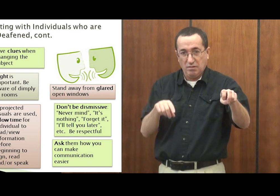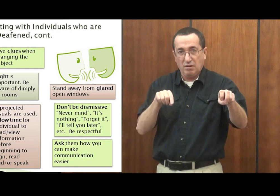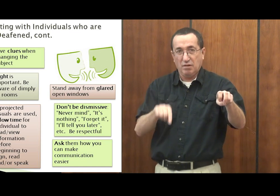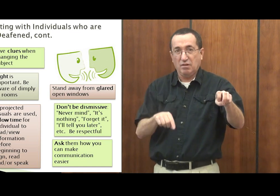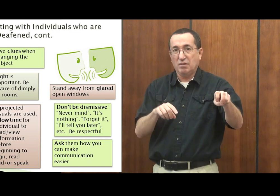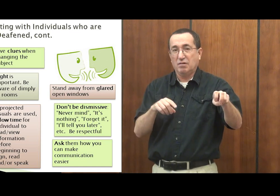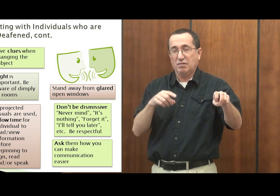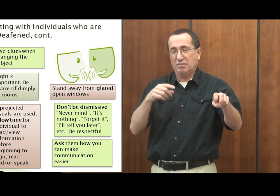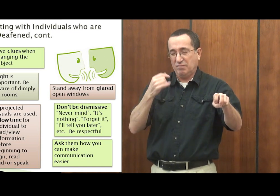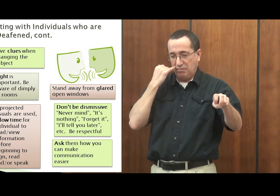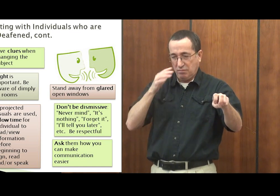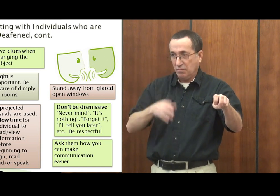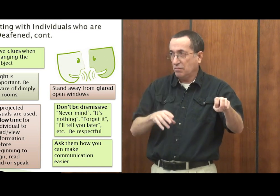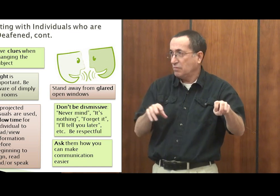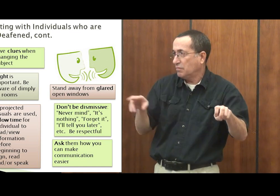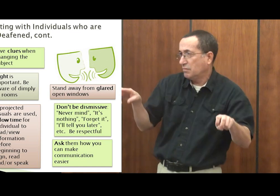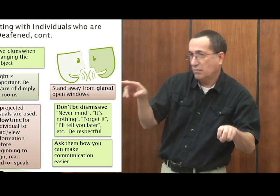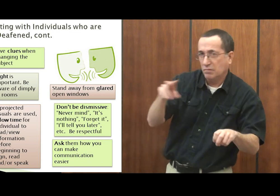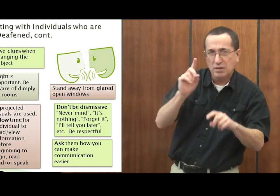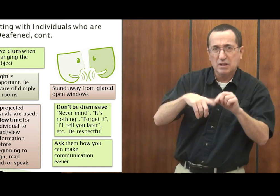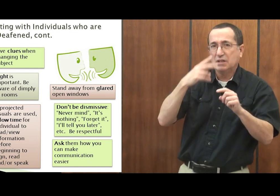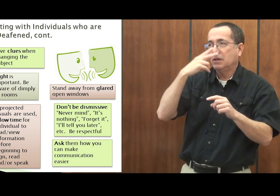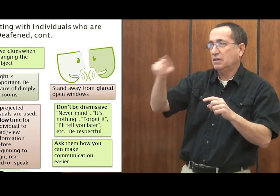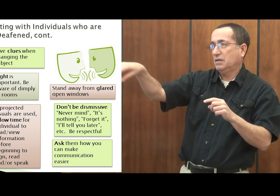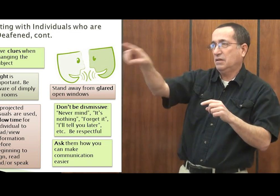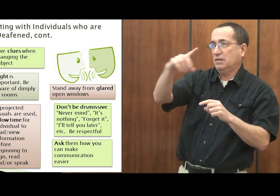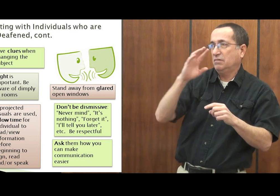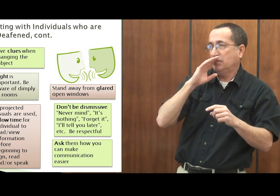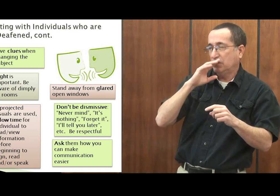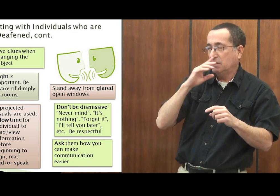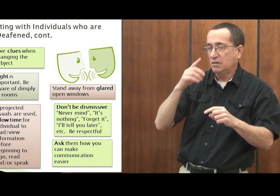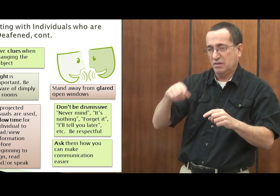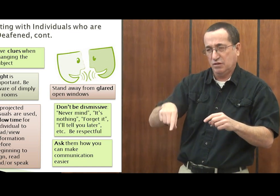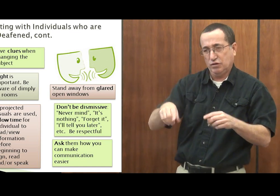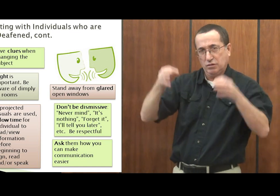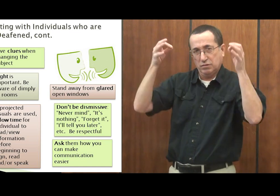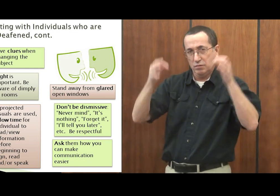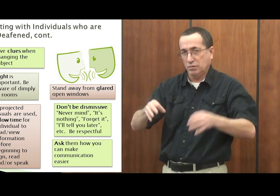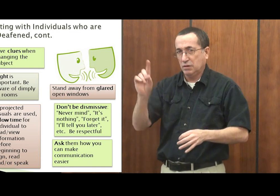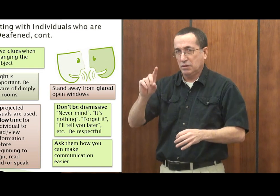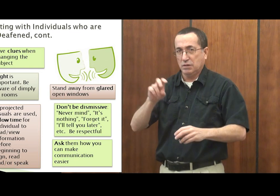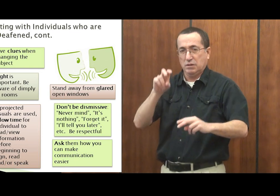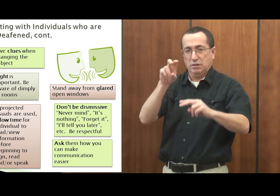If you have a deaf person sit in the back of many in a long stream row of seats,